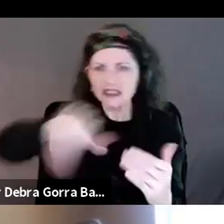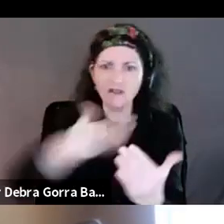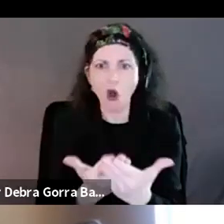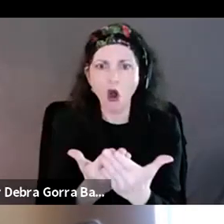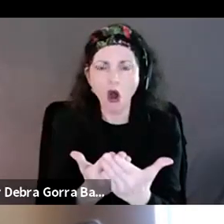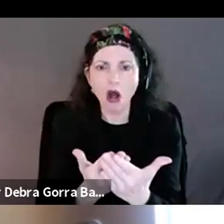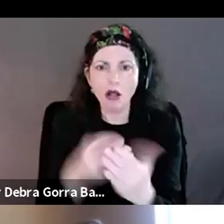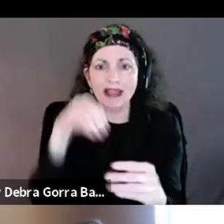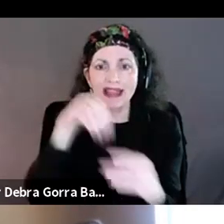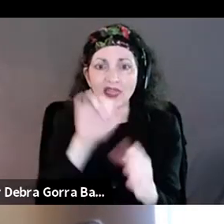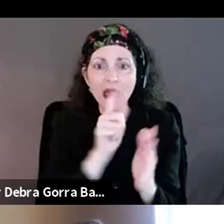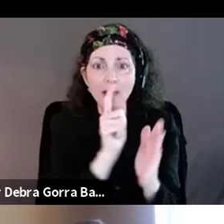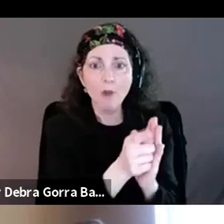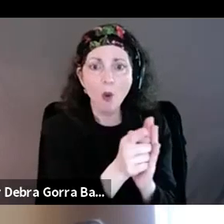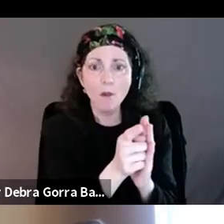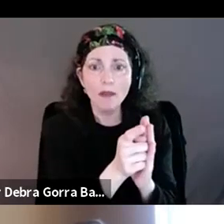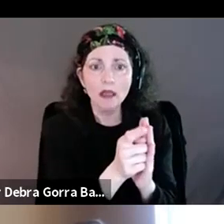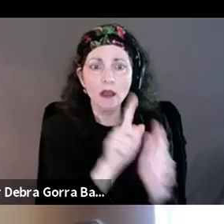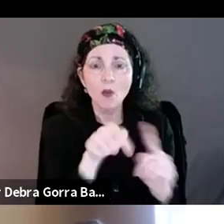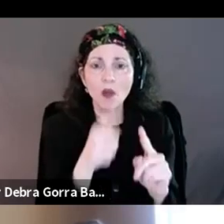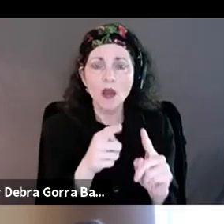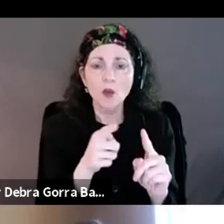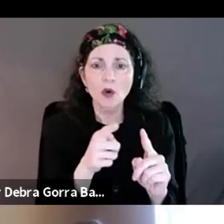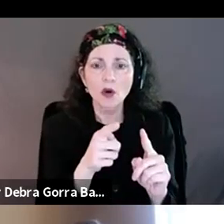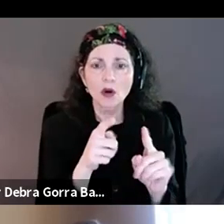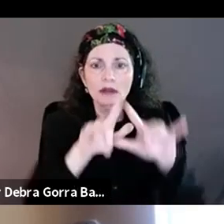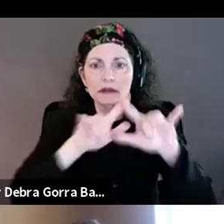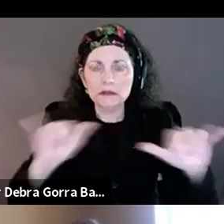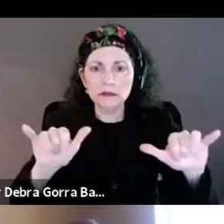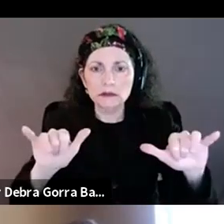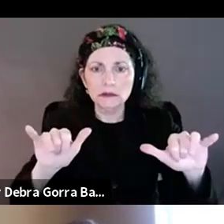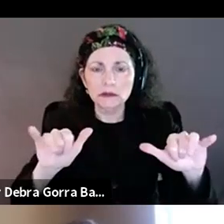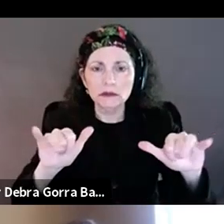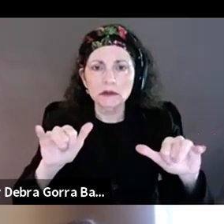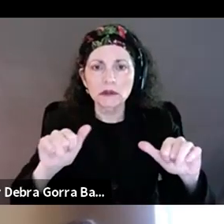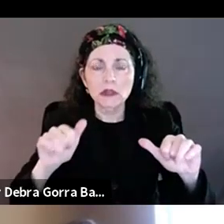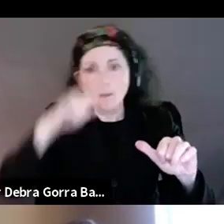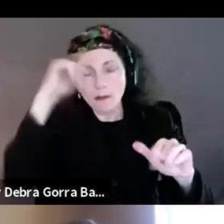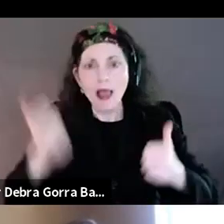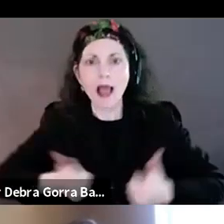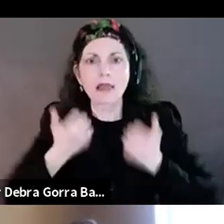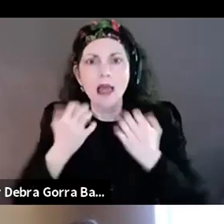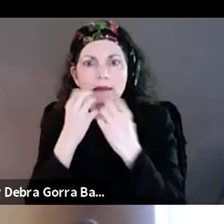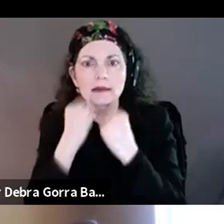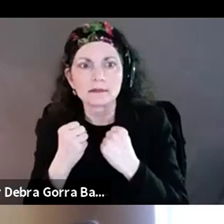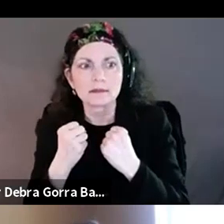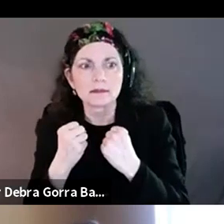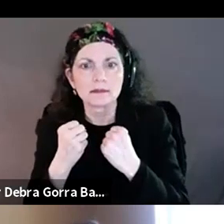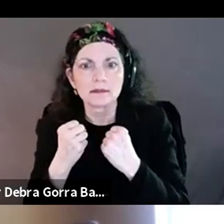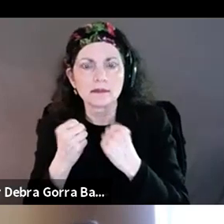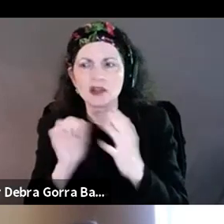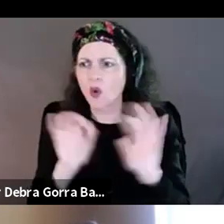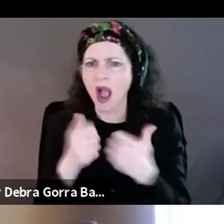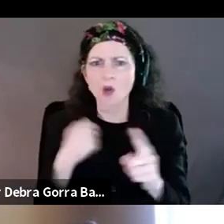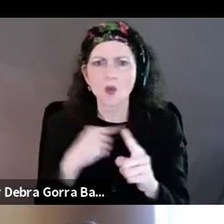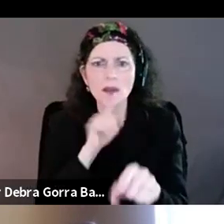the moment that we're dealing with when black lives are being stressed in particular? Natasha do we make sure that that conversation